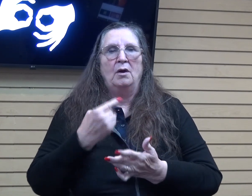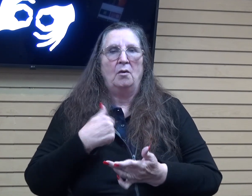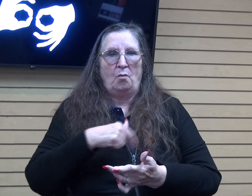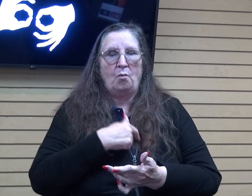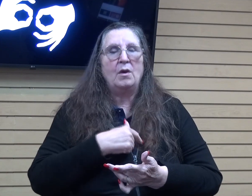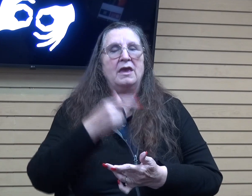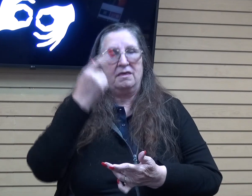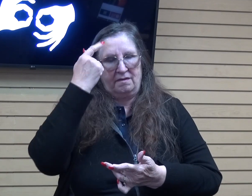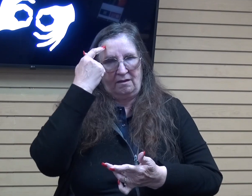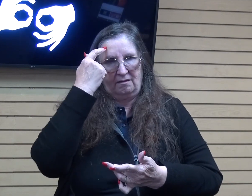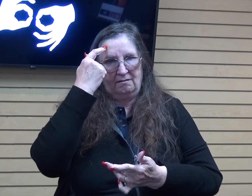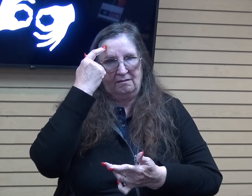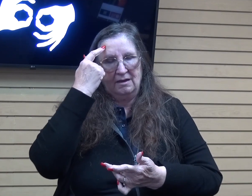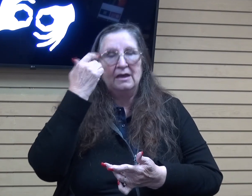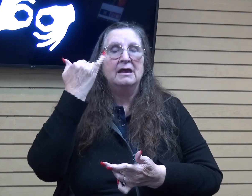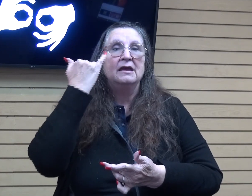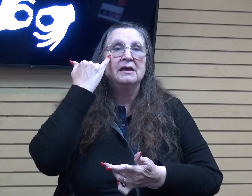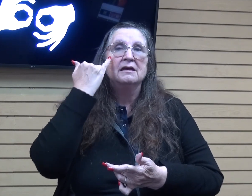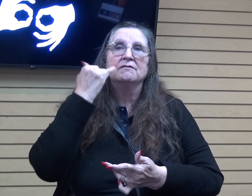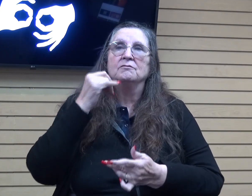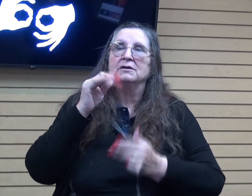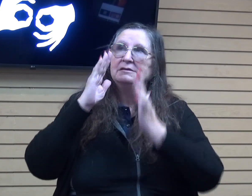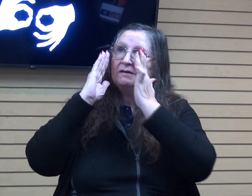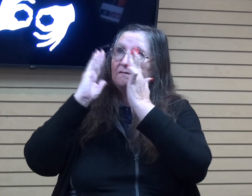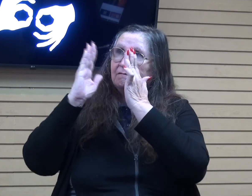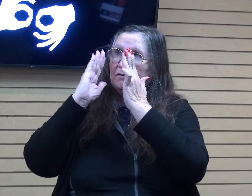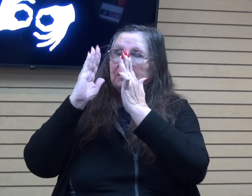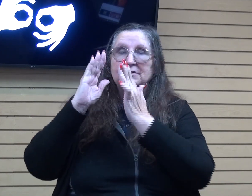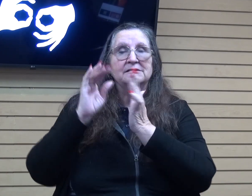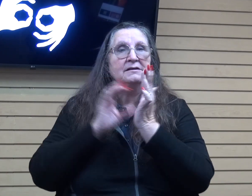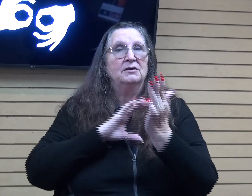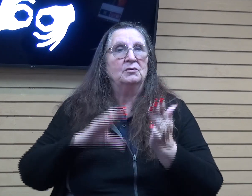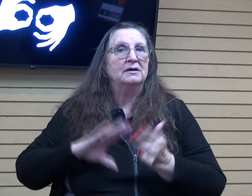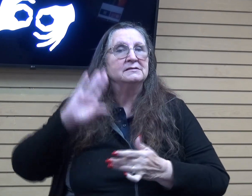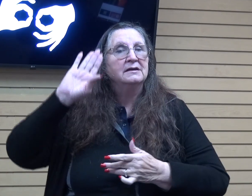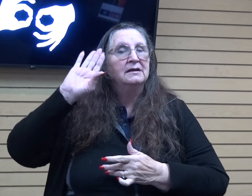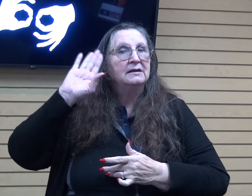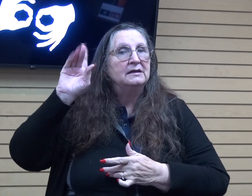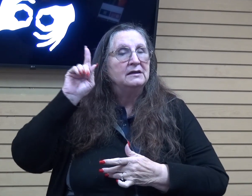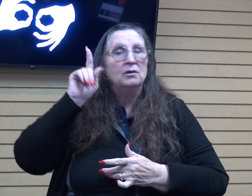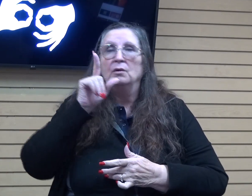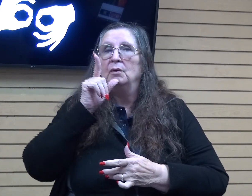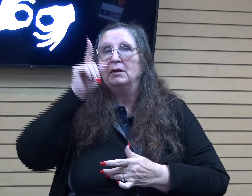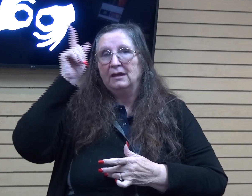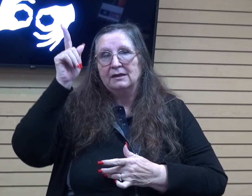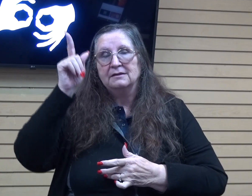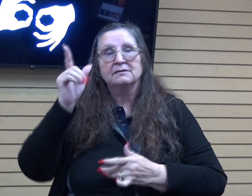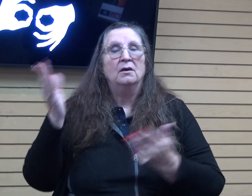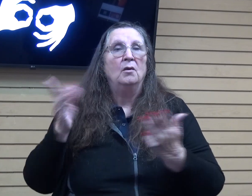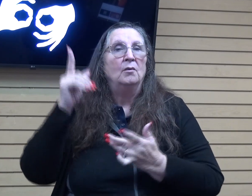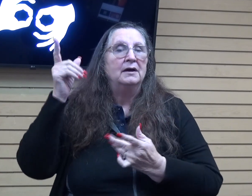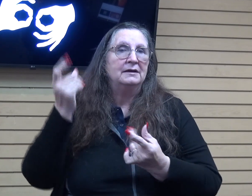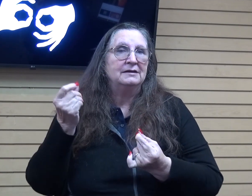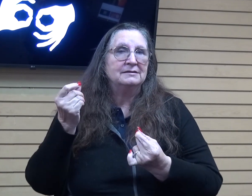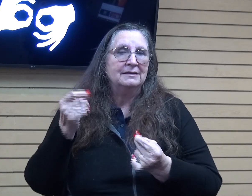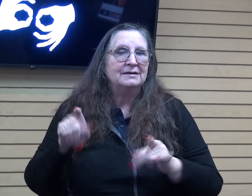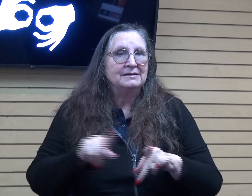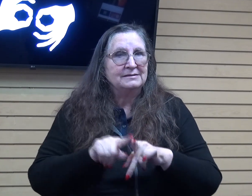on Christ and who he is and what he's done, it's it's the same. And I think of expectations